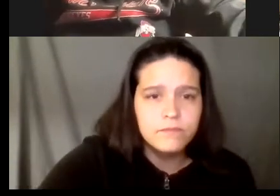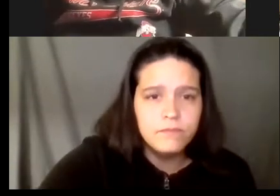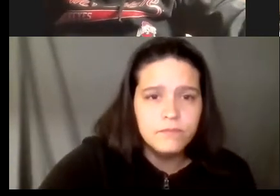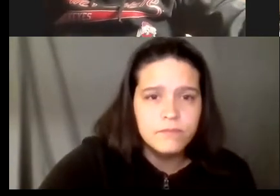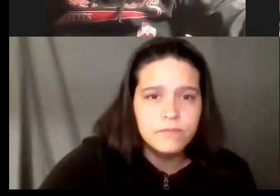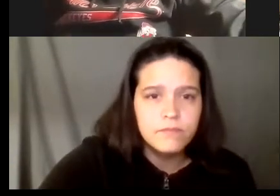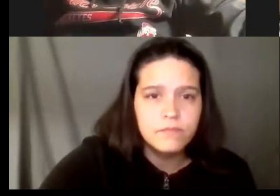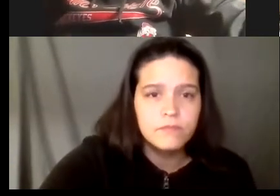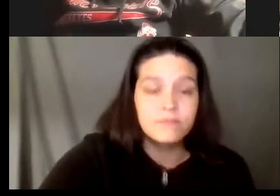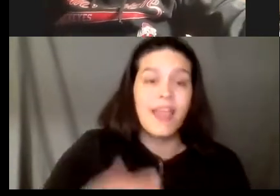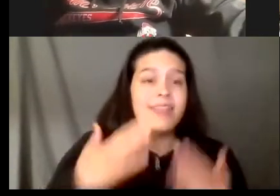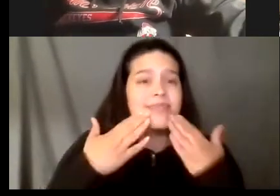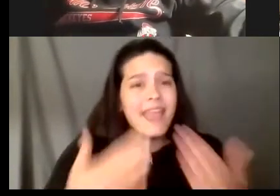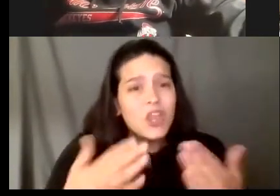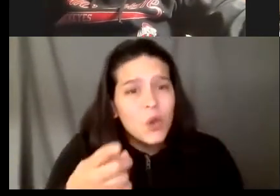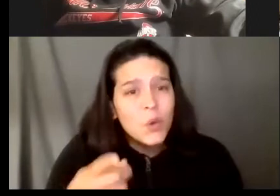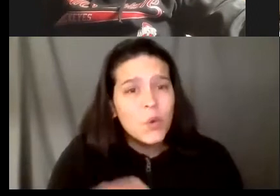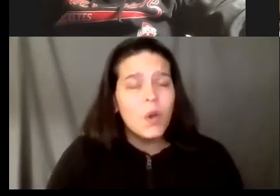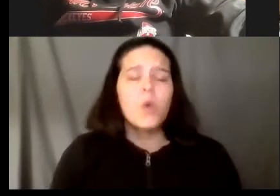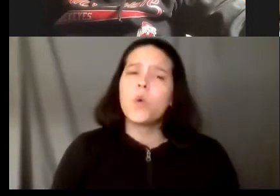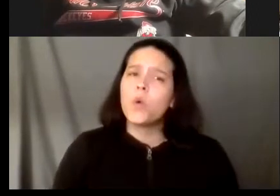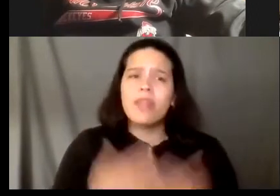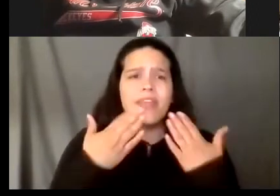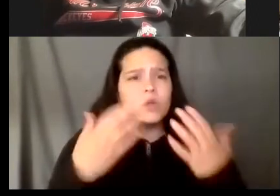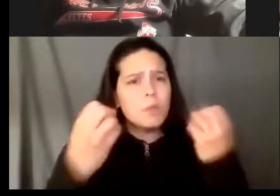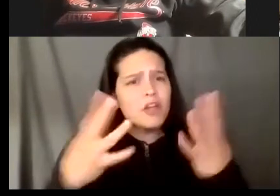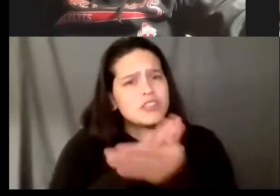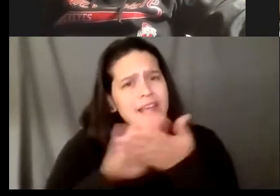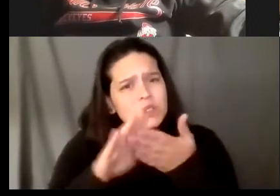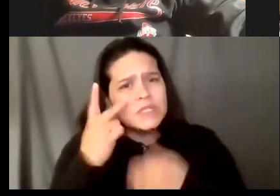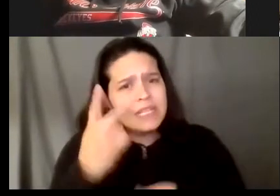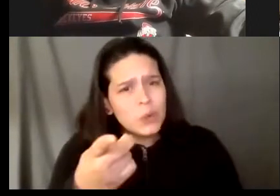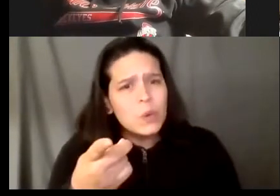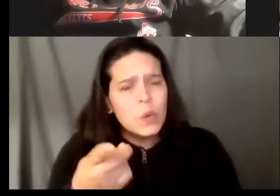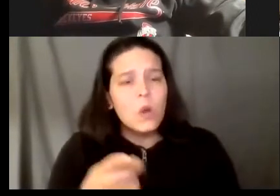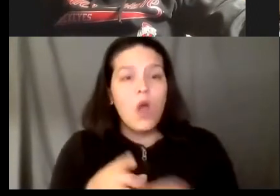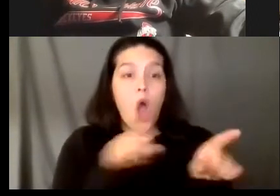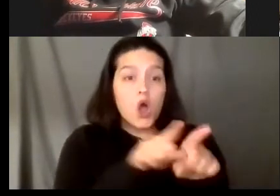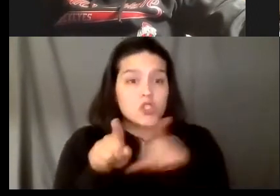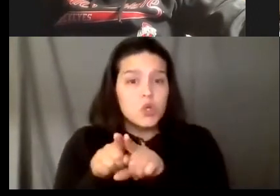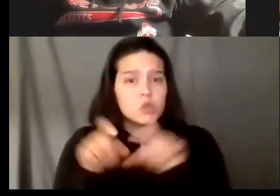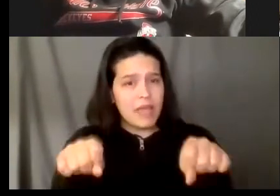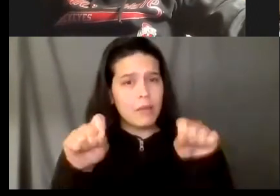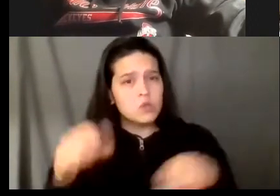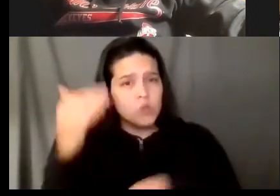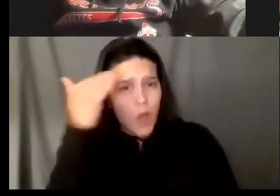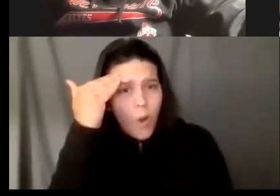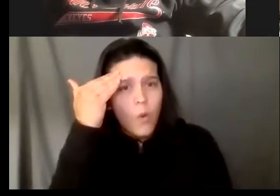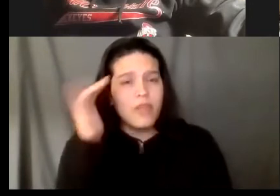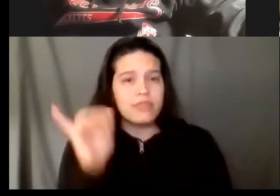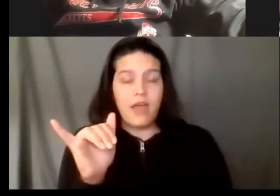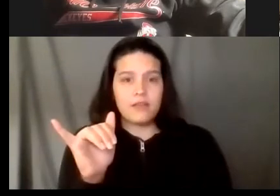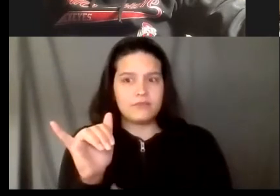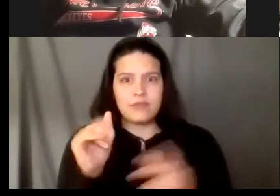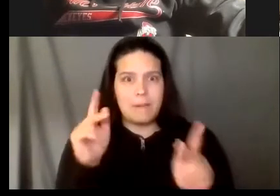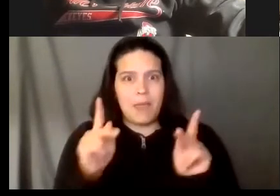thank you thank you so much it's really nice to see you and and also to um know that that there are people